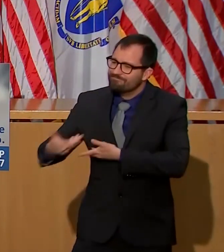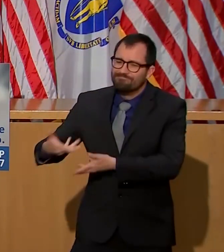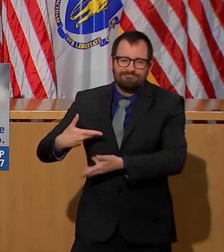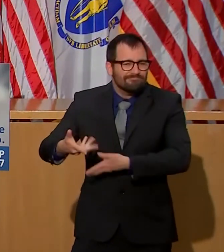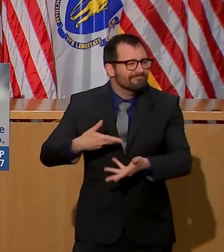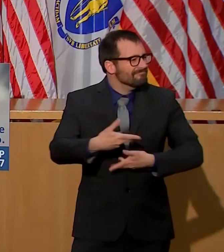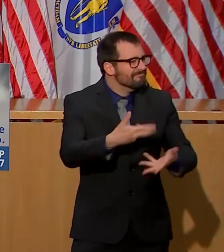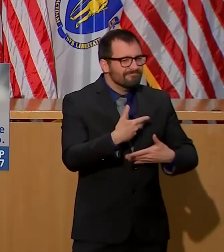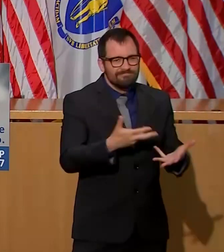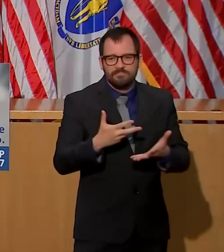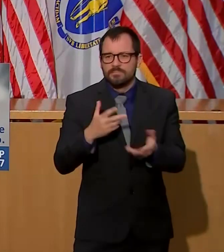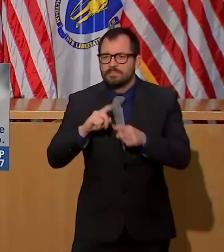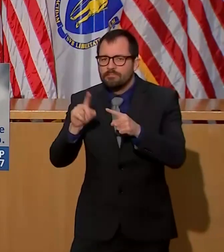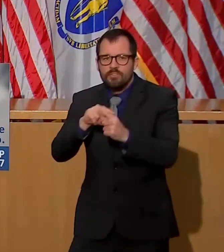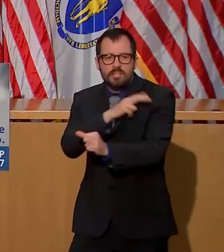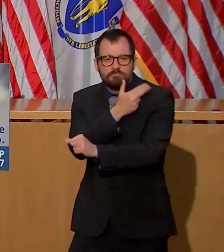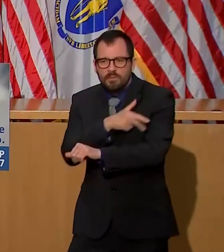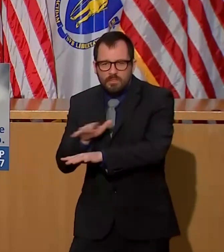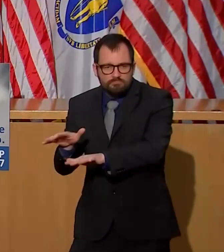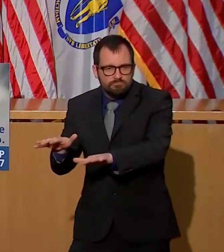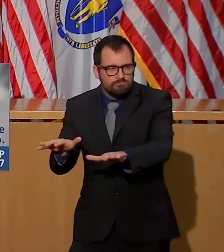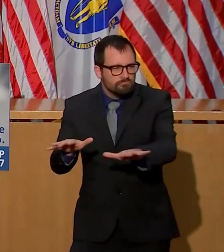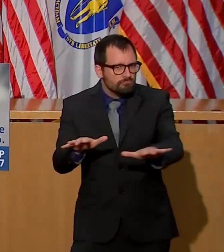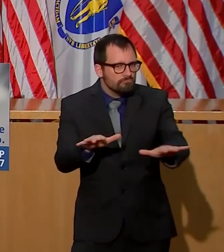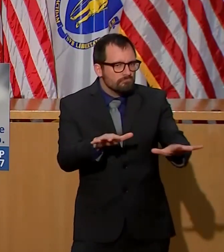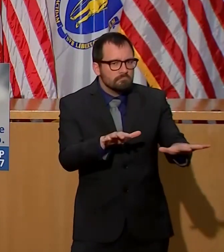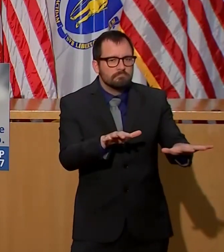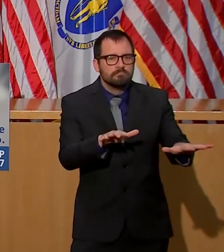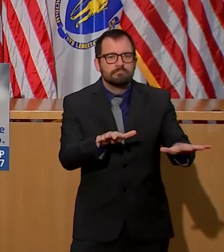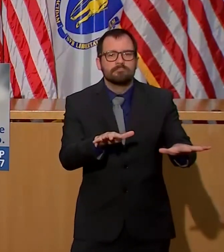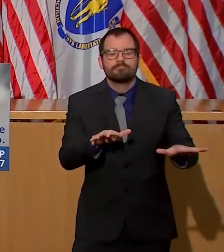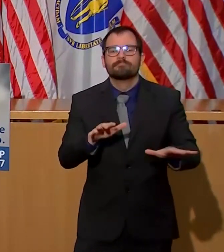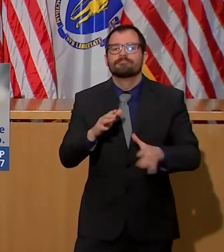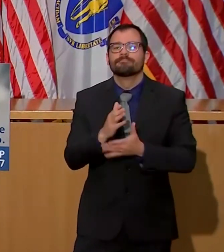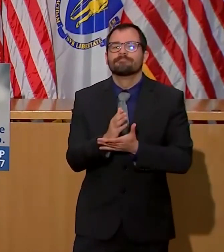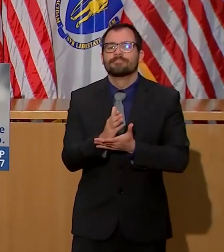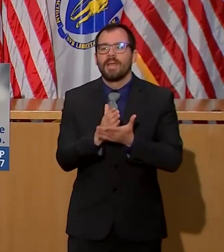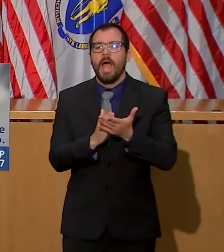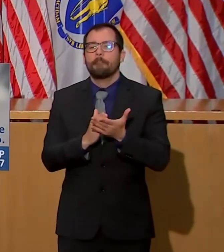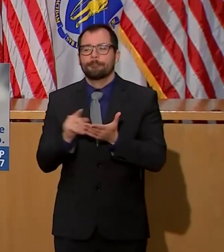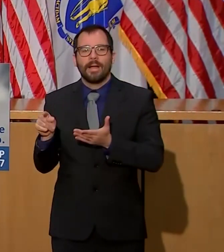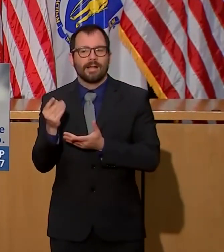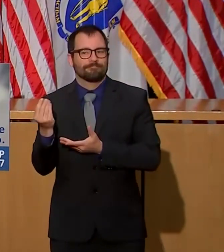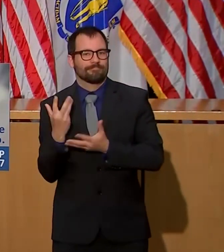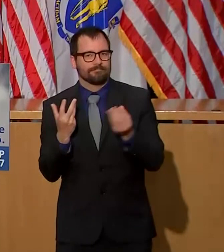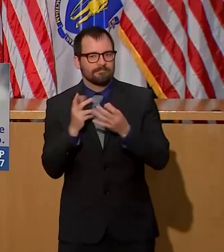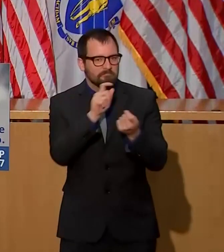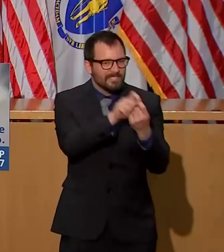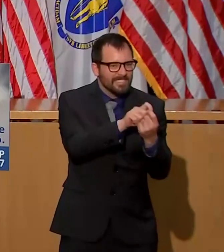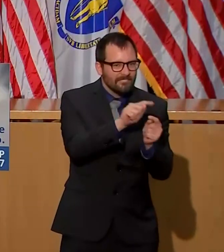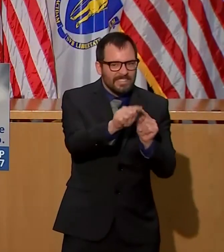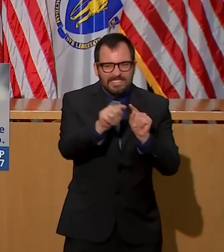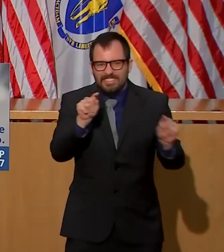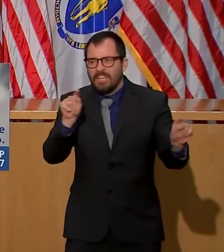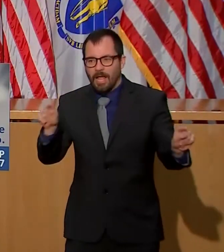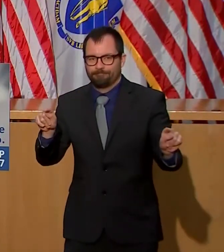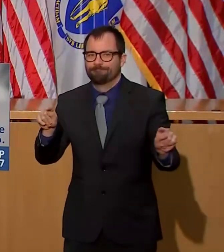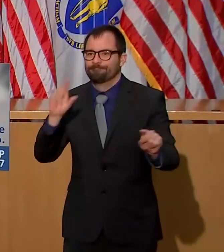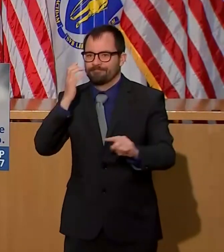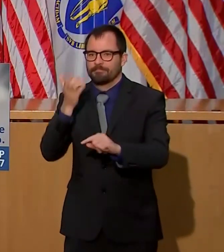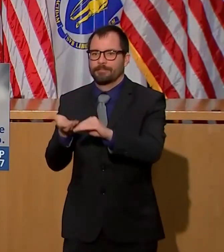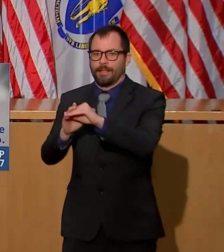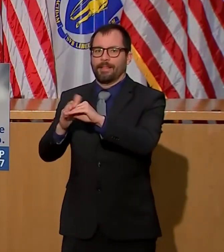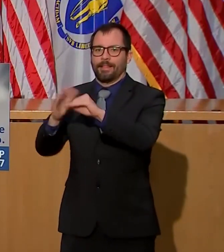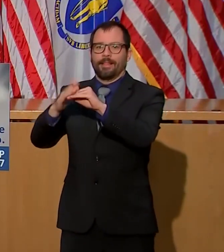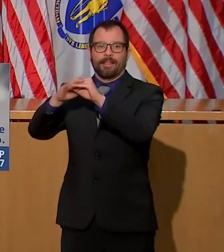an increase in some of the activity that did not involve COVID-19, which we view as a positive sign. As I said last